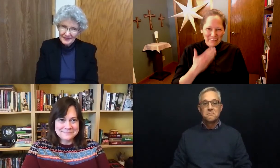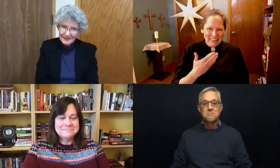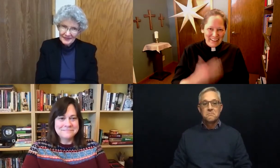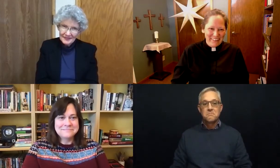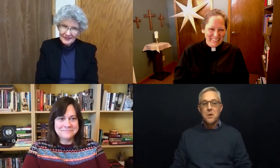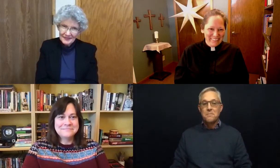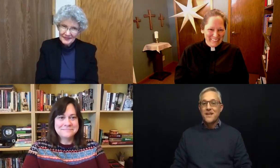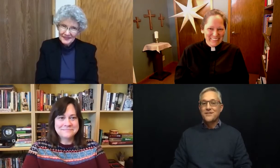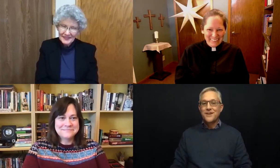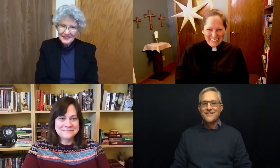Nope, that's good.